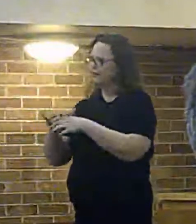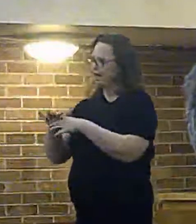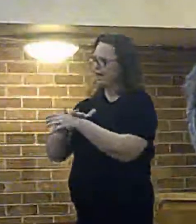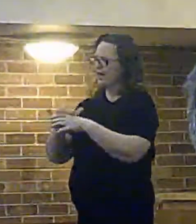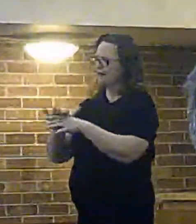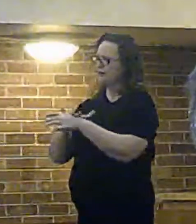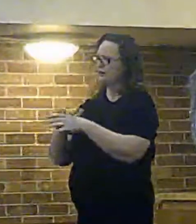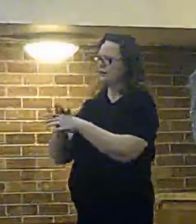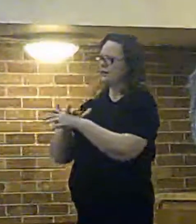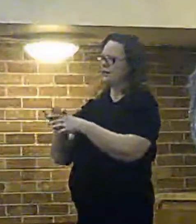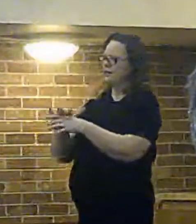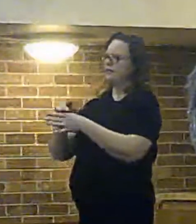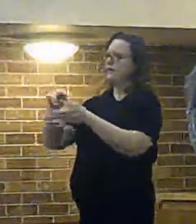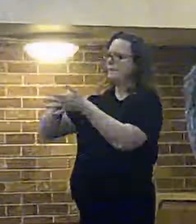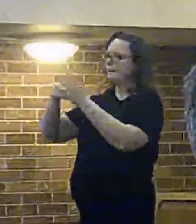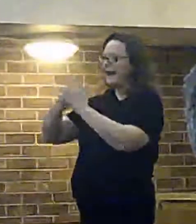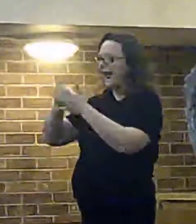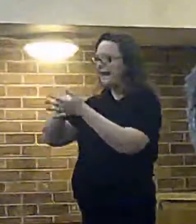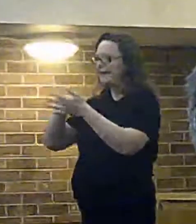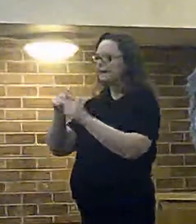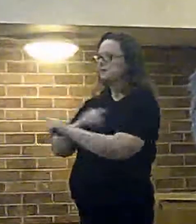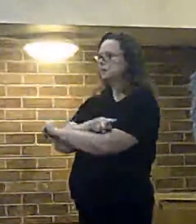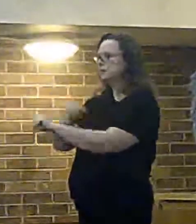to then be knocked by either a quelling or by Wirral Council. Let's...